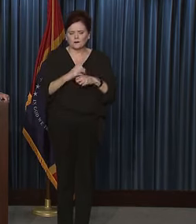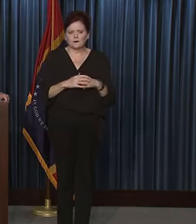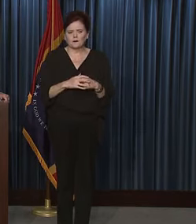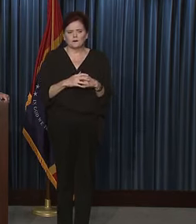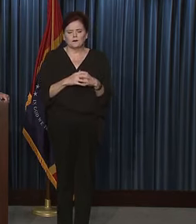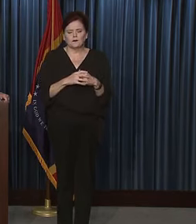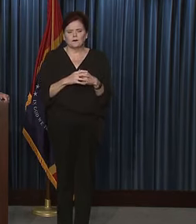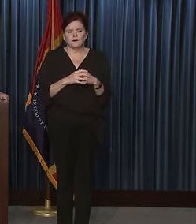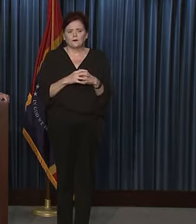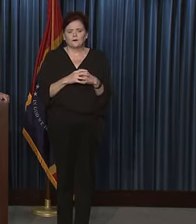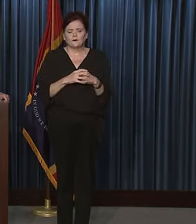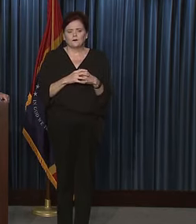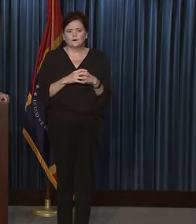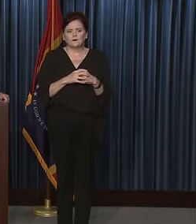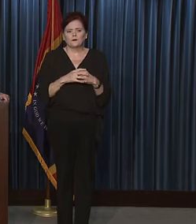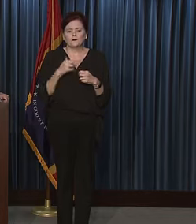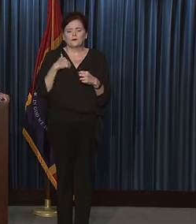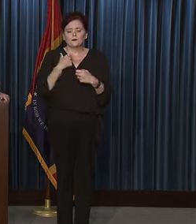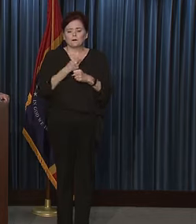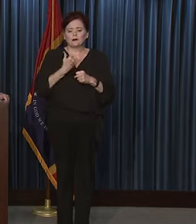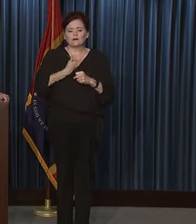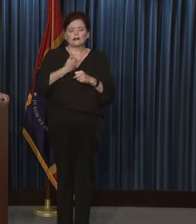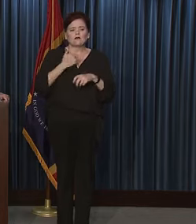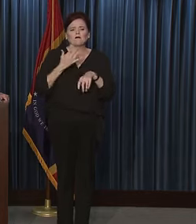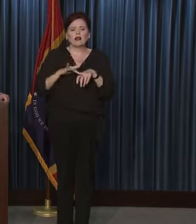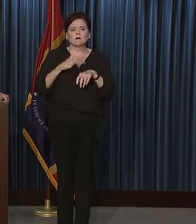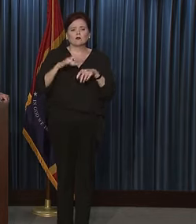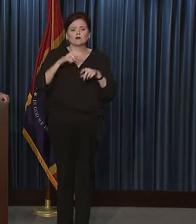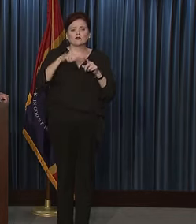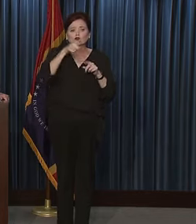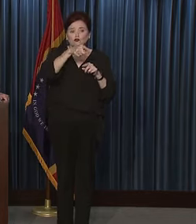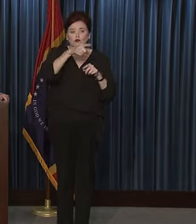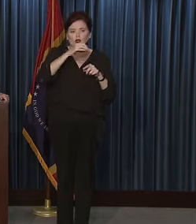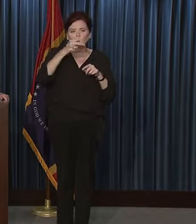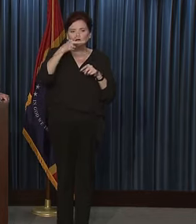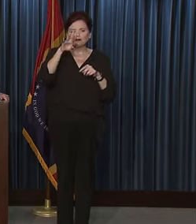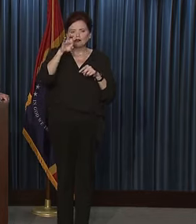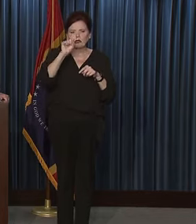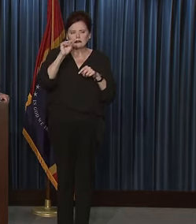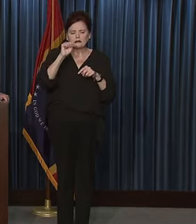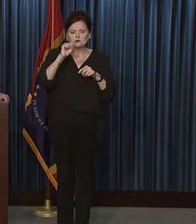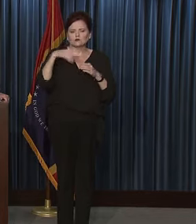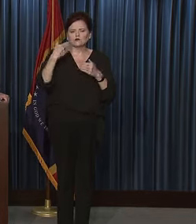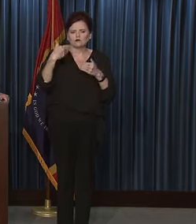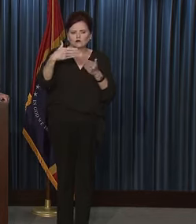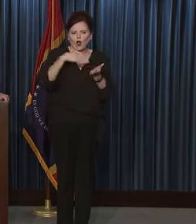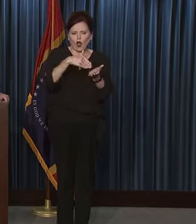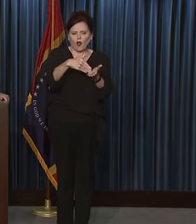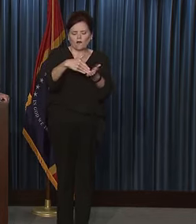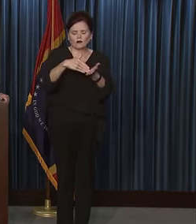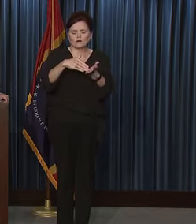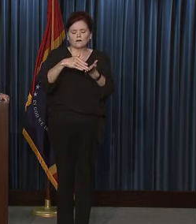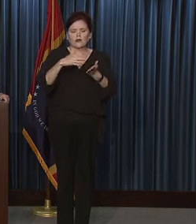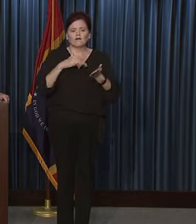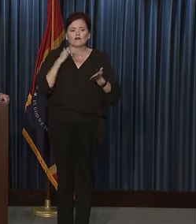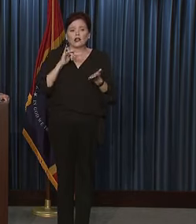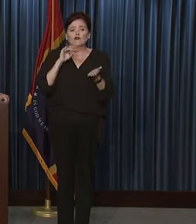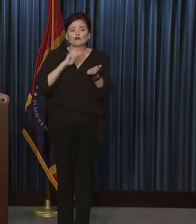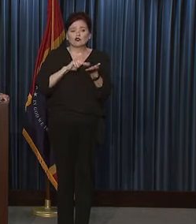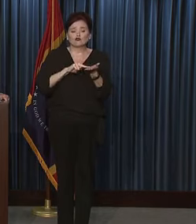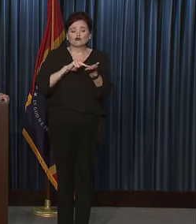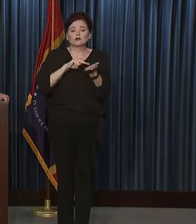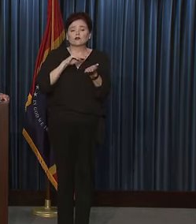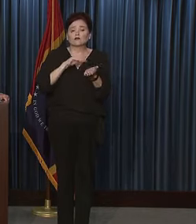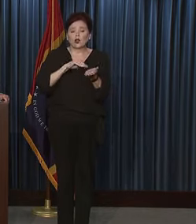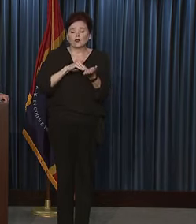I make myself available to you in the press regularly. And honestly, I think that those nurses and those